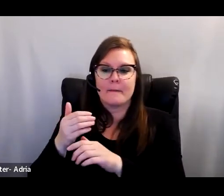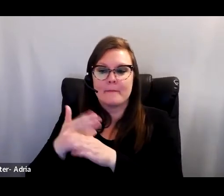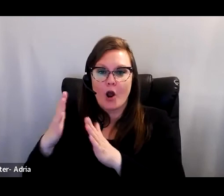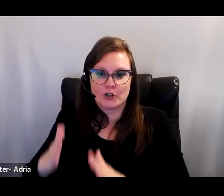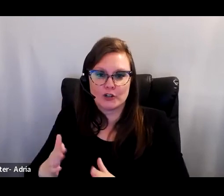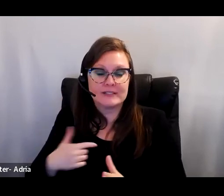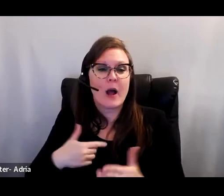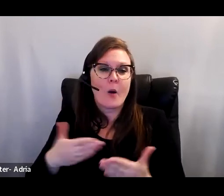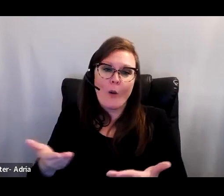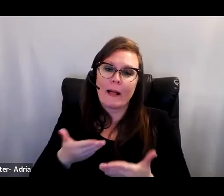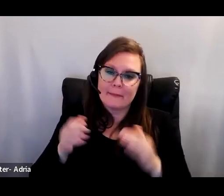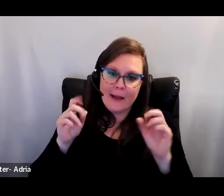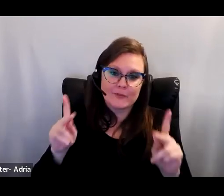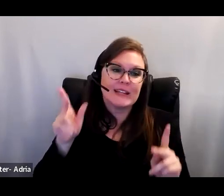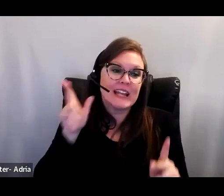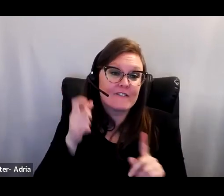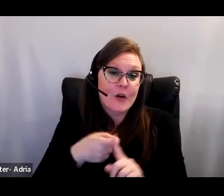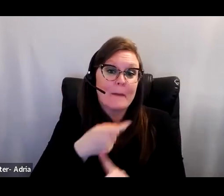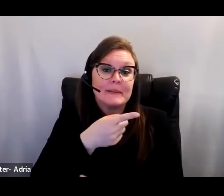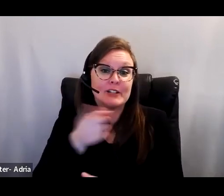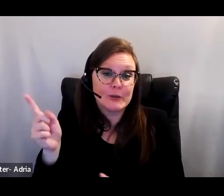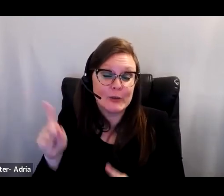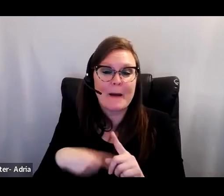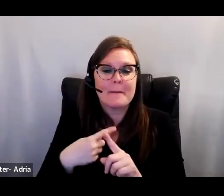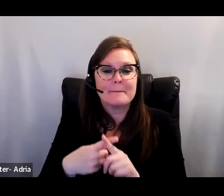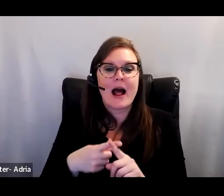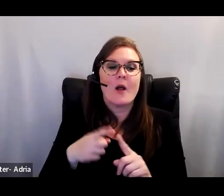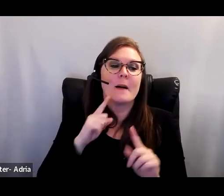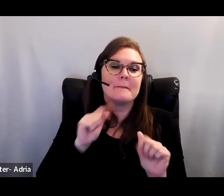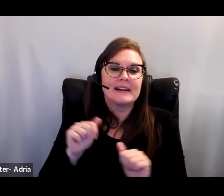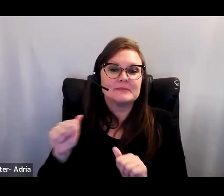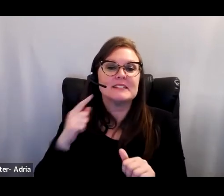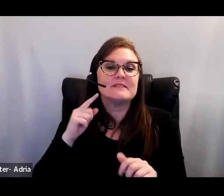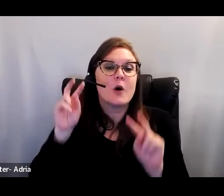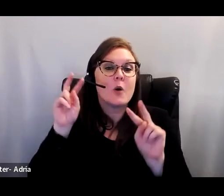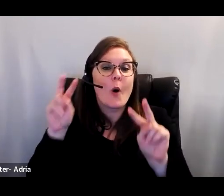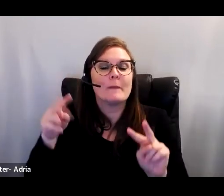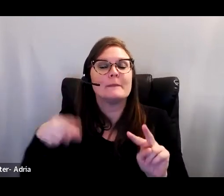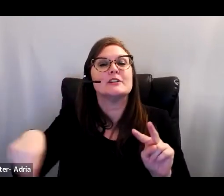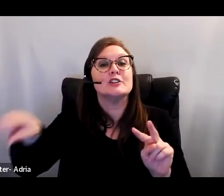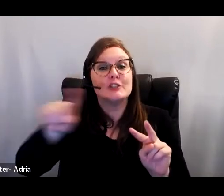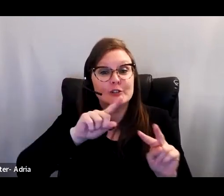hear from you about the possibilities for hope that you see going forward. Thank you.